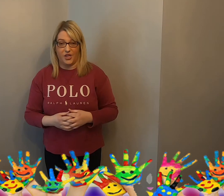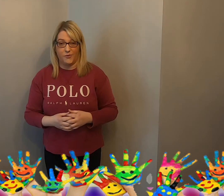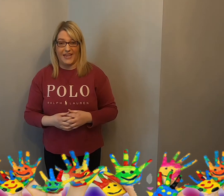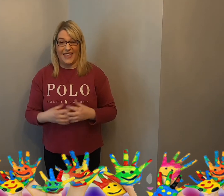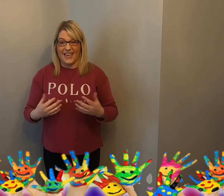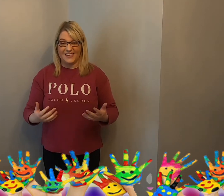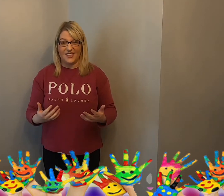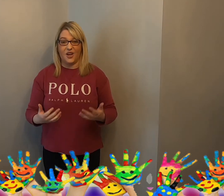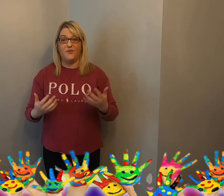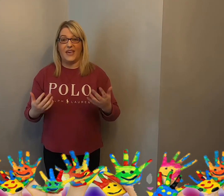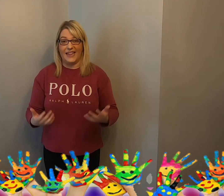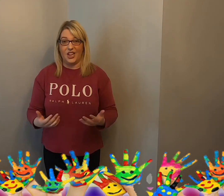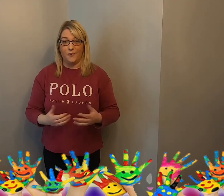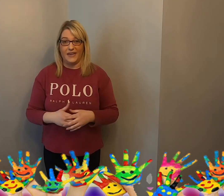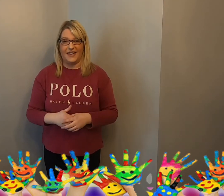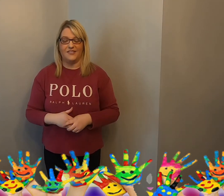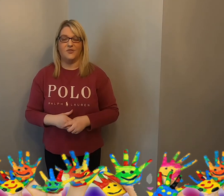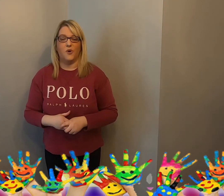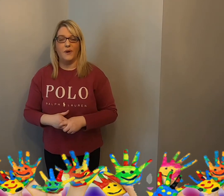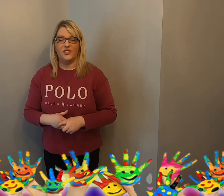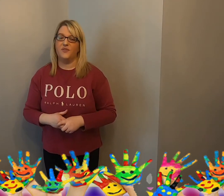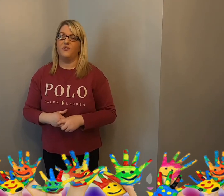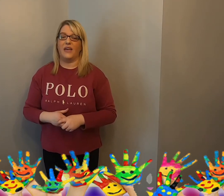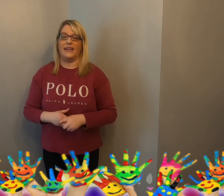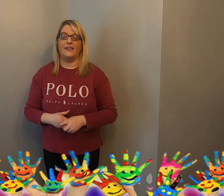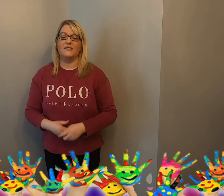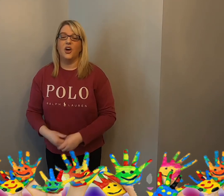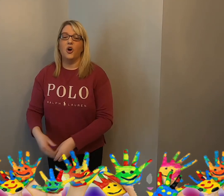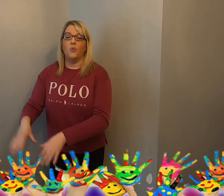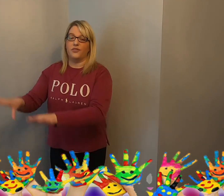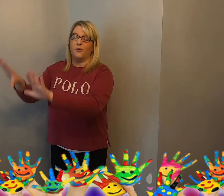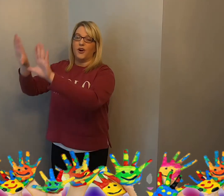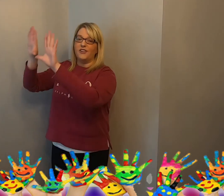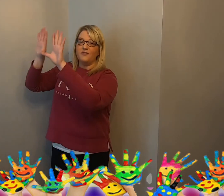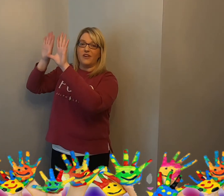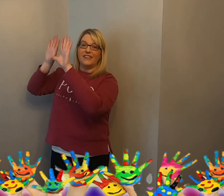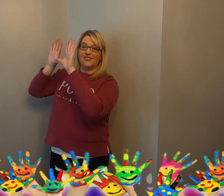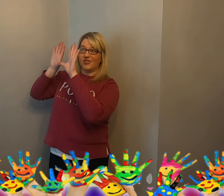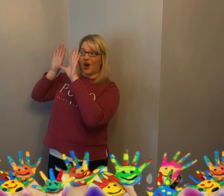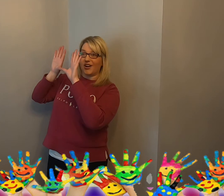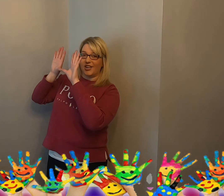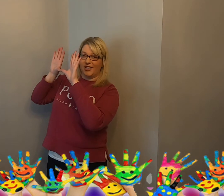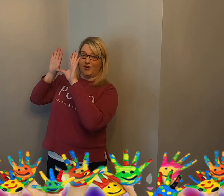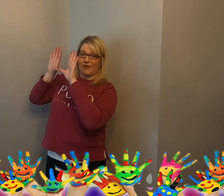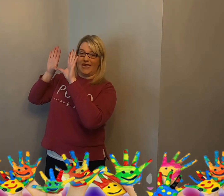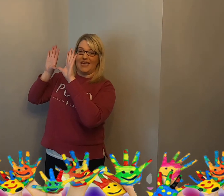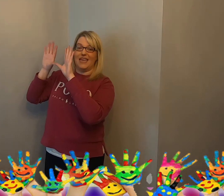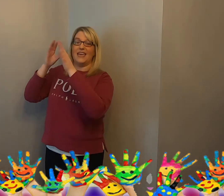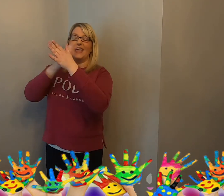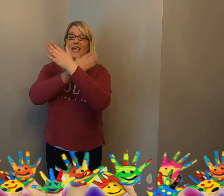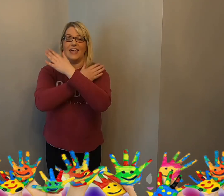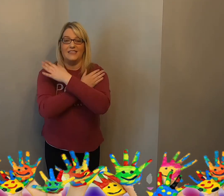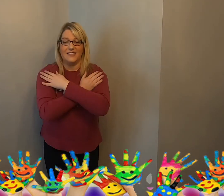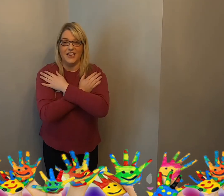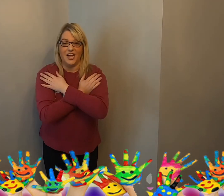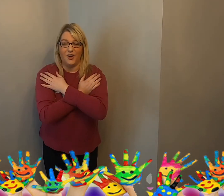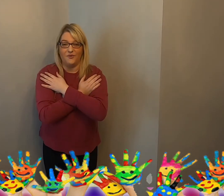lonely, his love illuminates. So what we do for that is when the world feels dark and lonely, his love